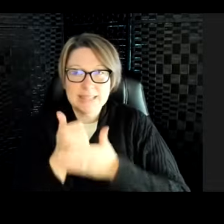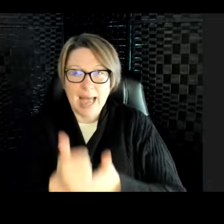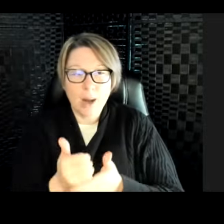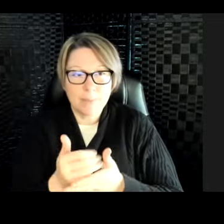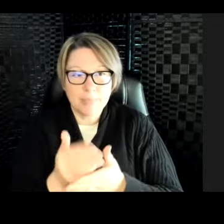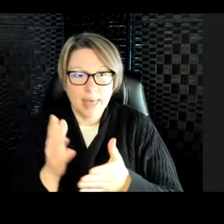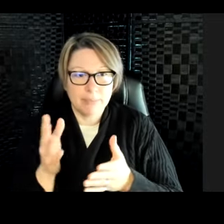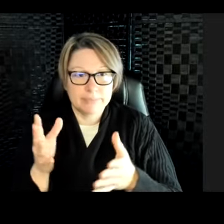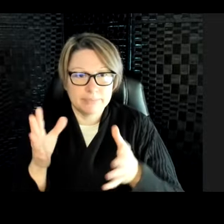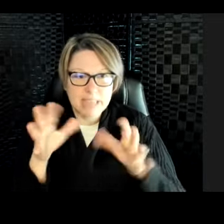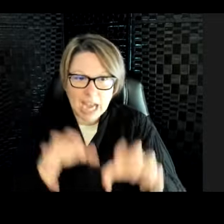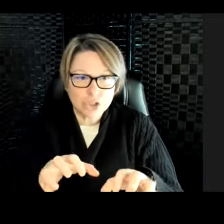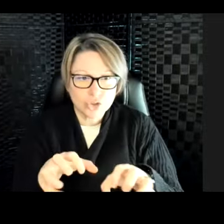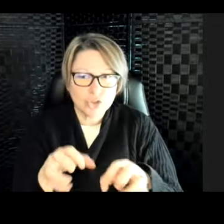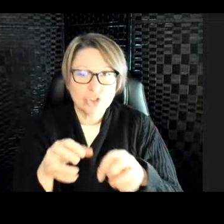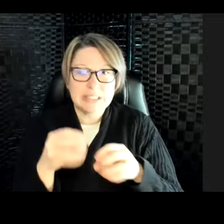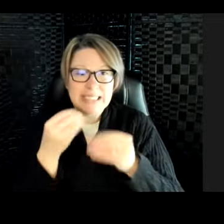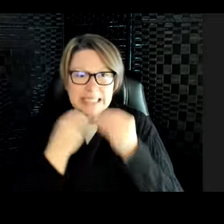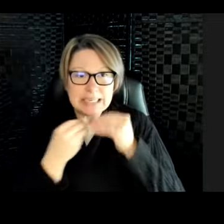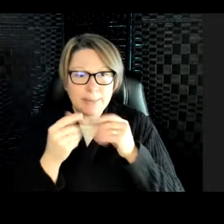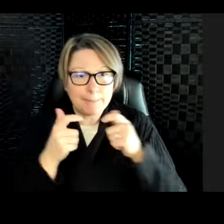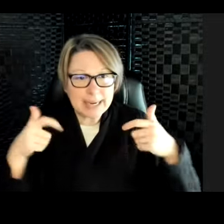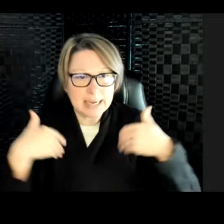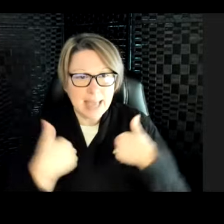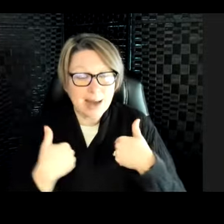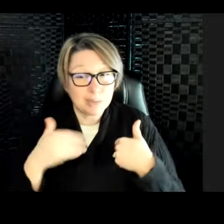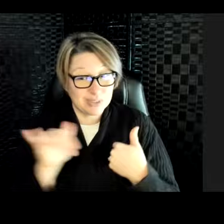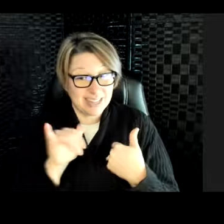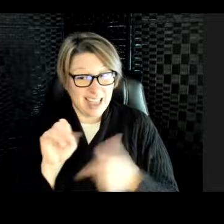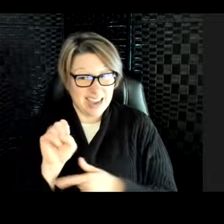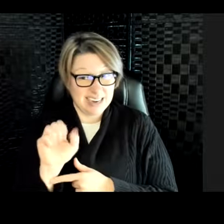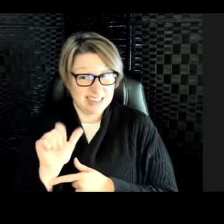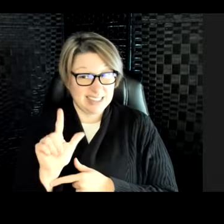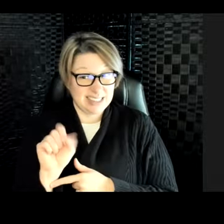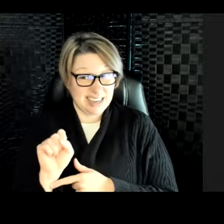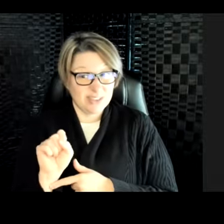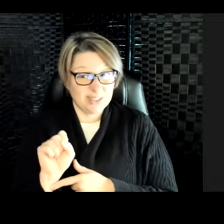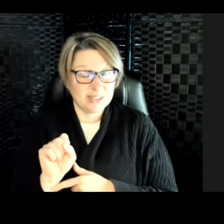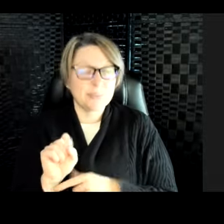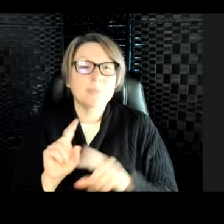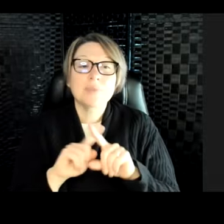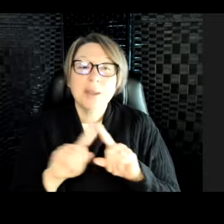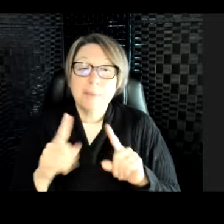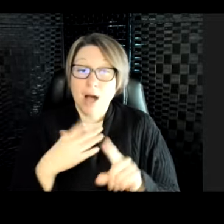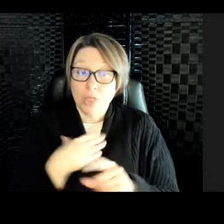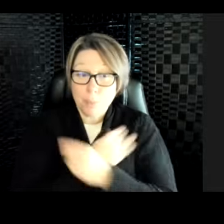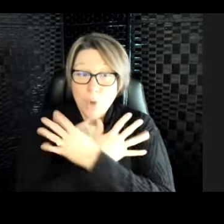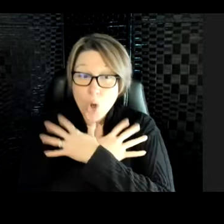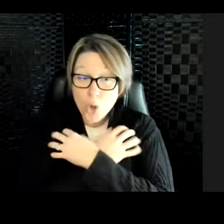animals like seals. But polar bears are carnivores, and they will eat things like